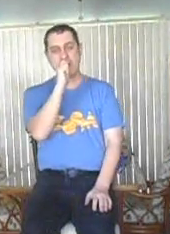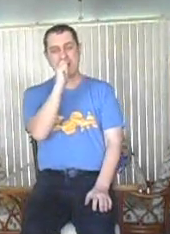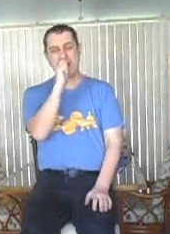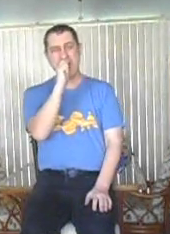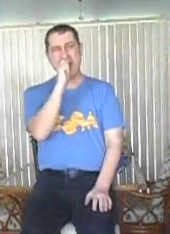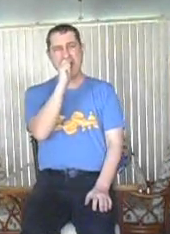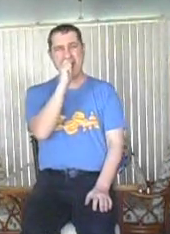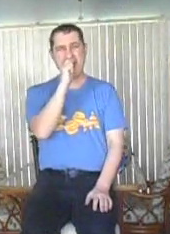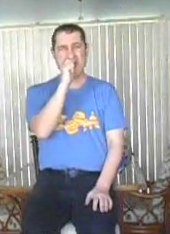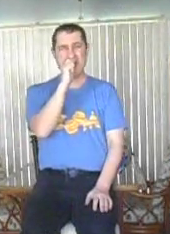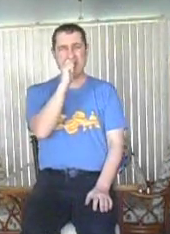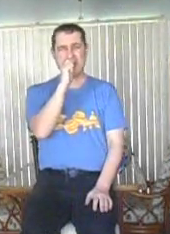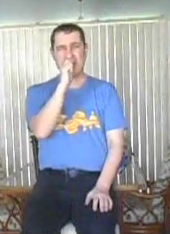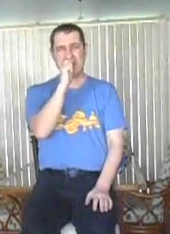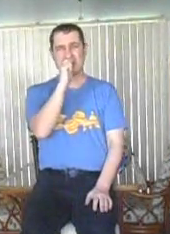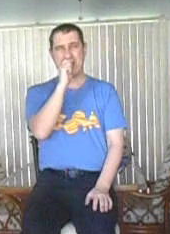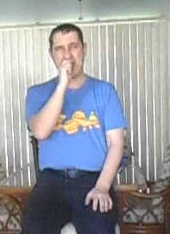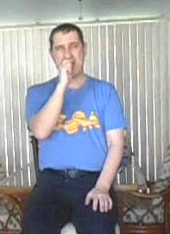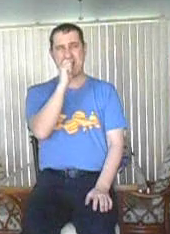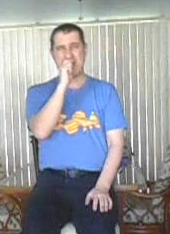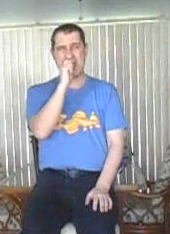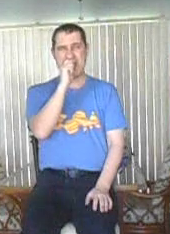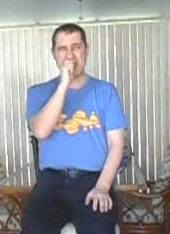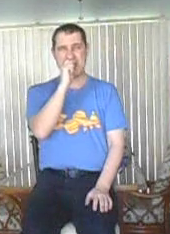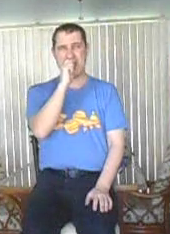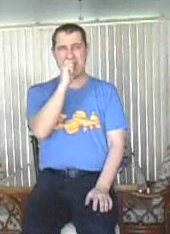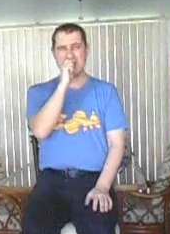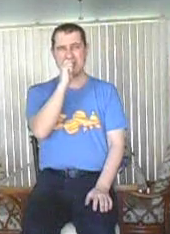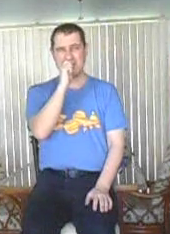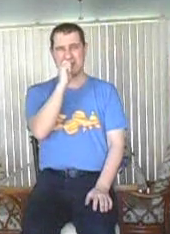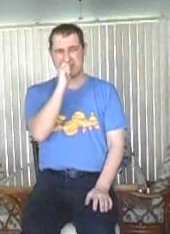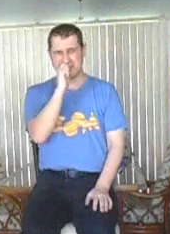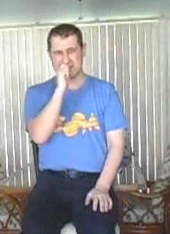wrist And the girl's overrated Only fell in love cause she toxic